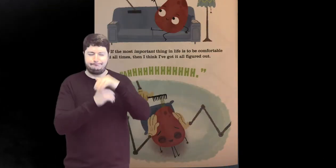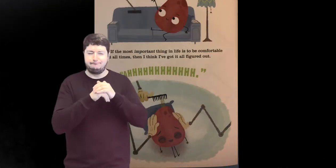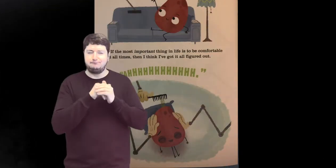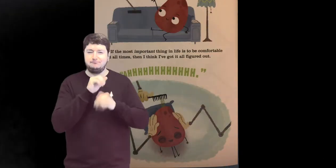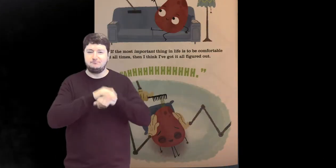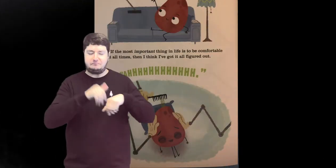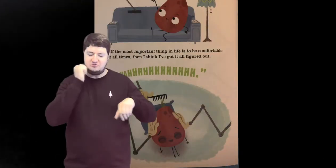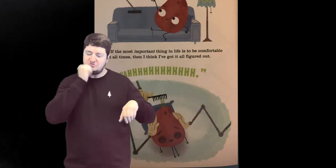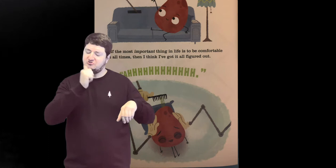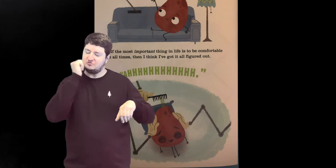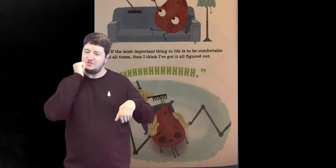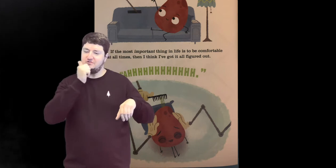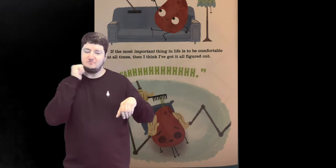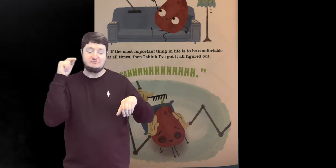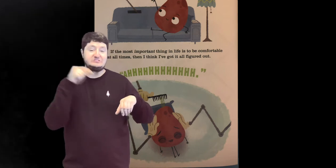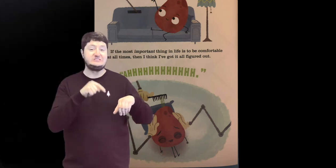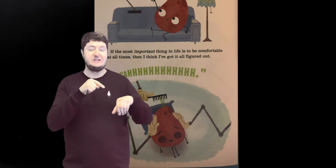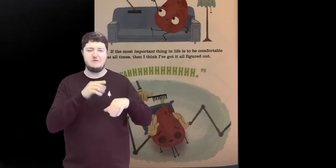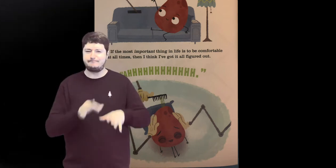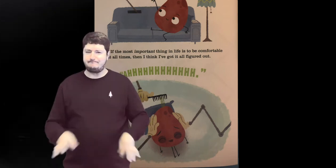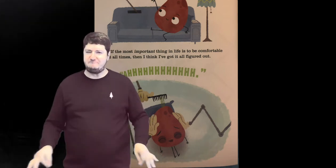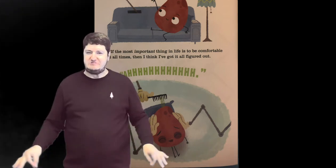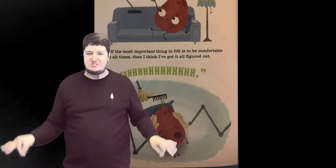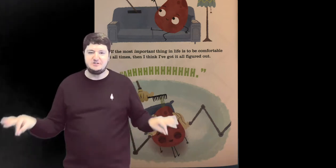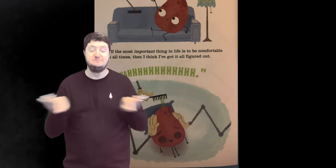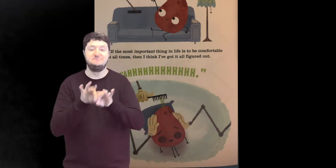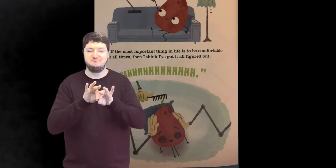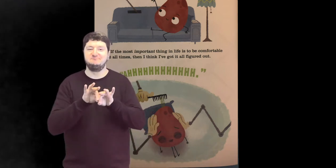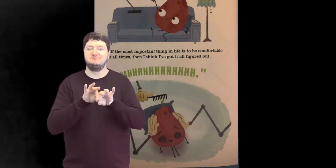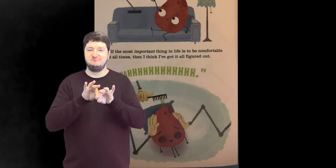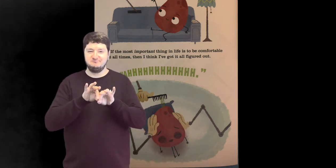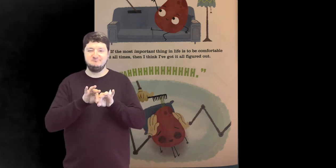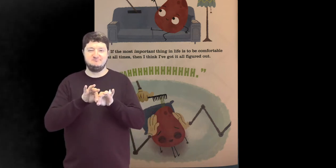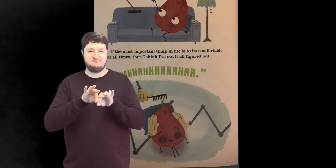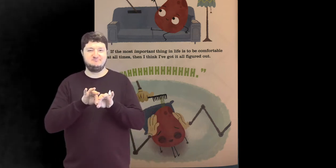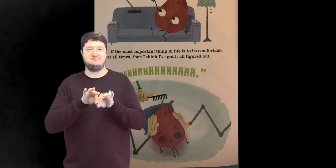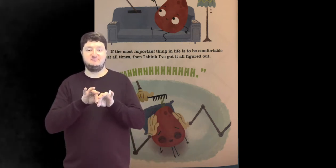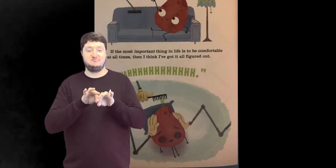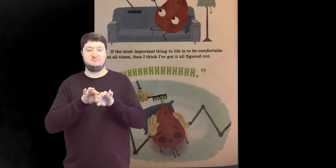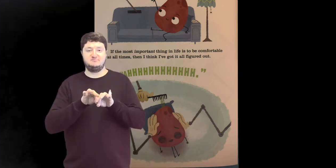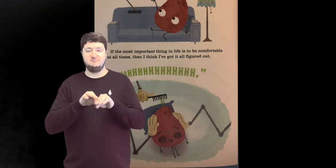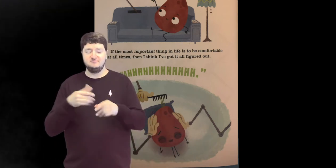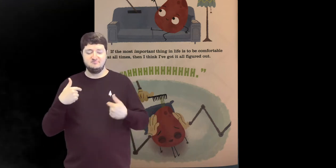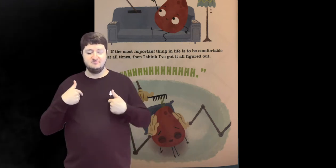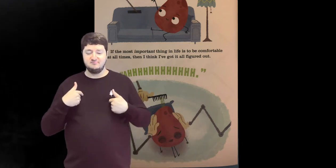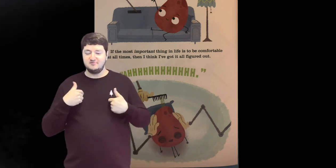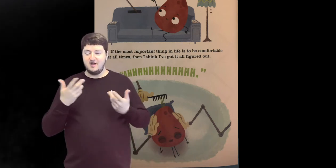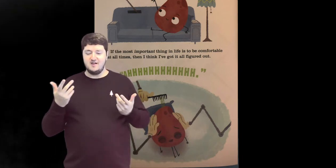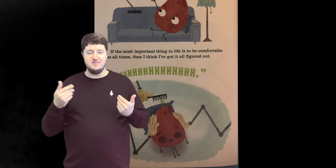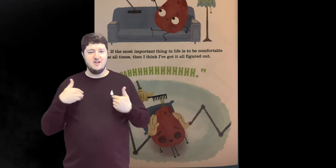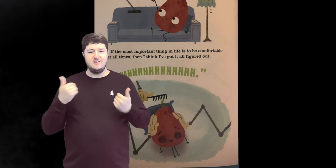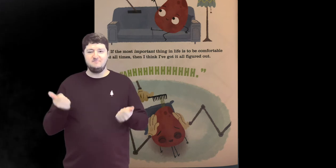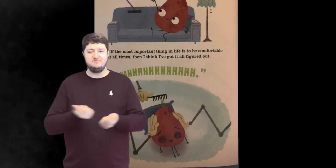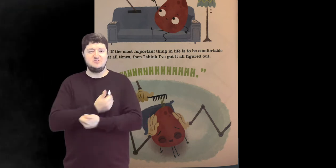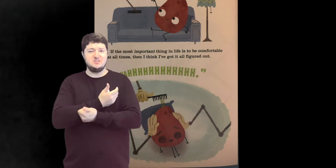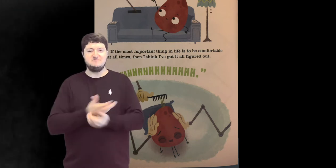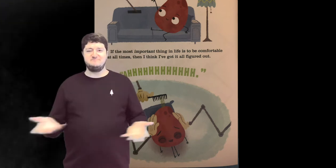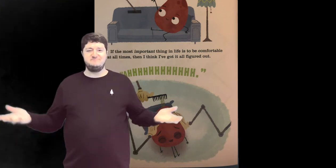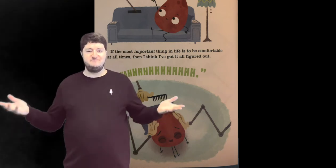If the most important thing in life is to be comfortable at all times Then I think I've got it all